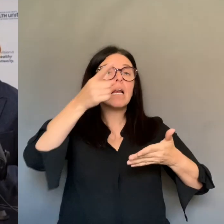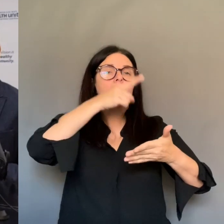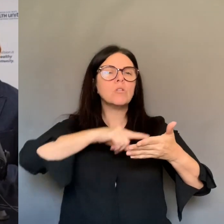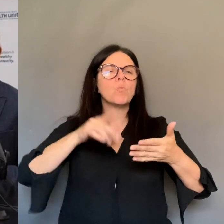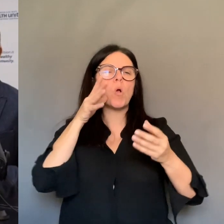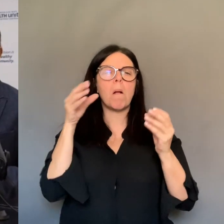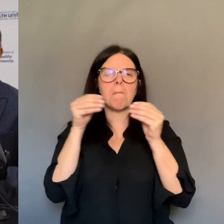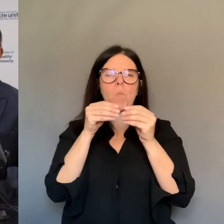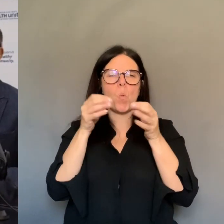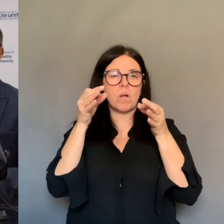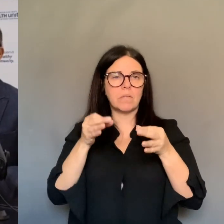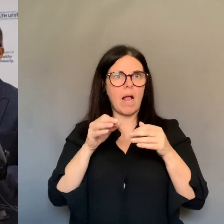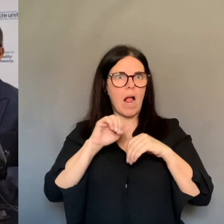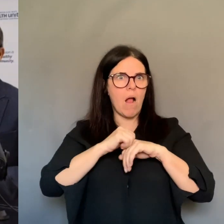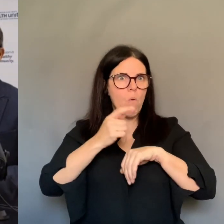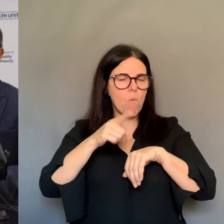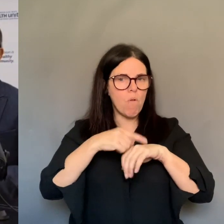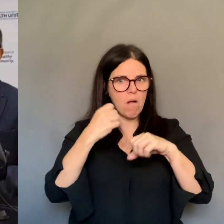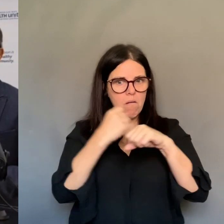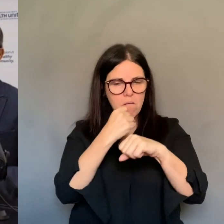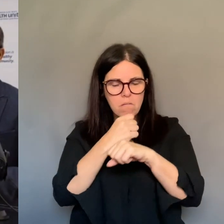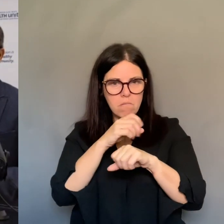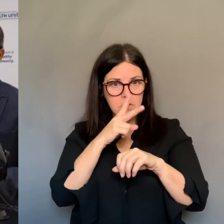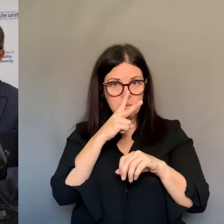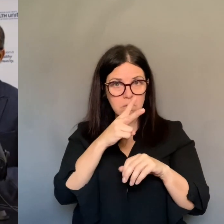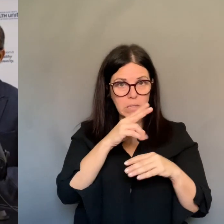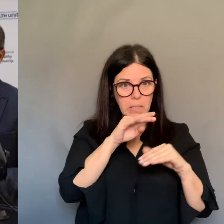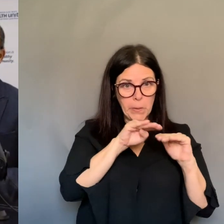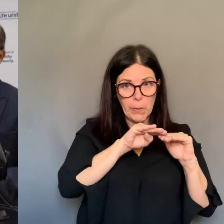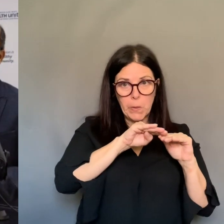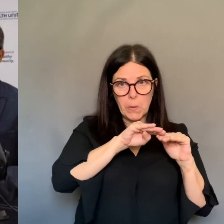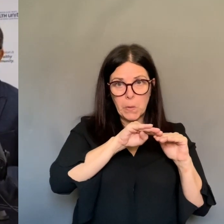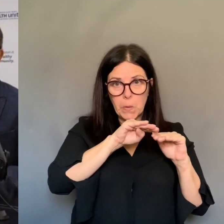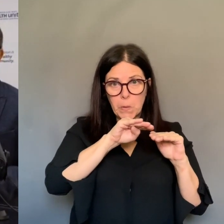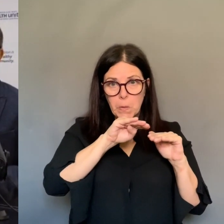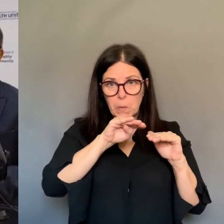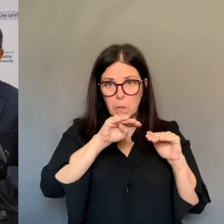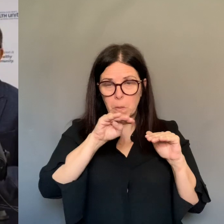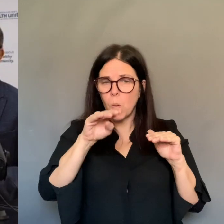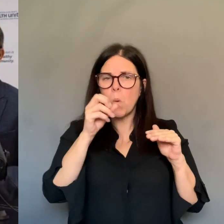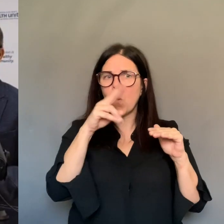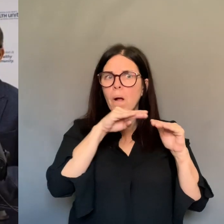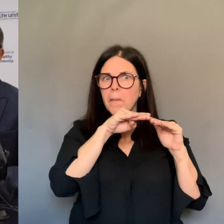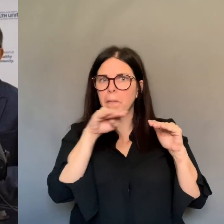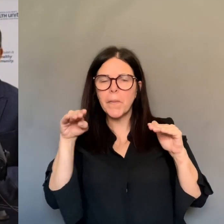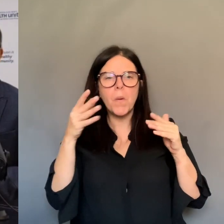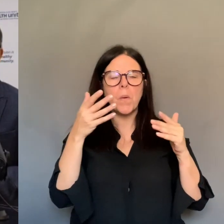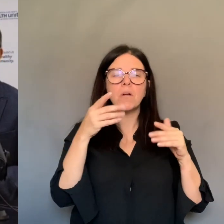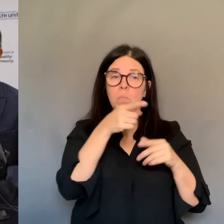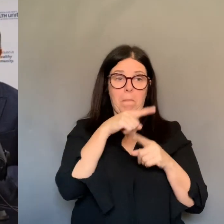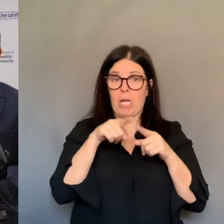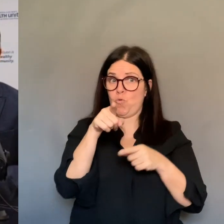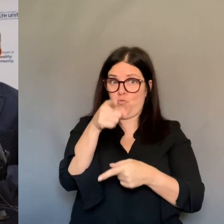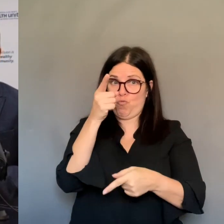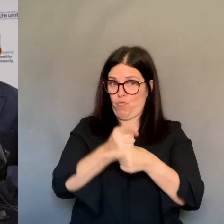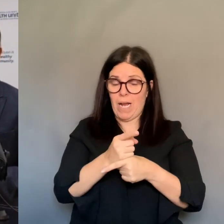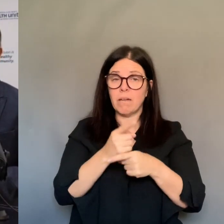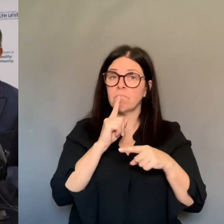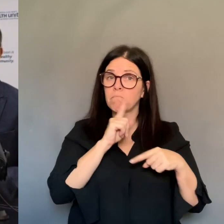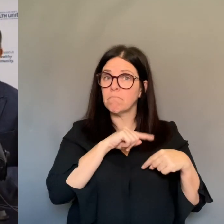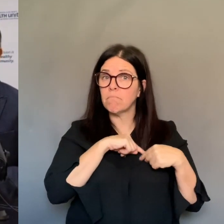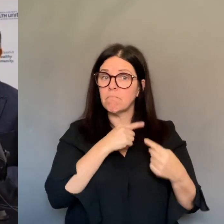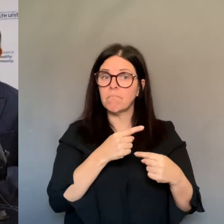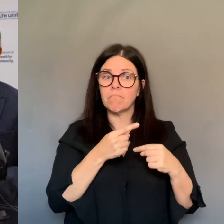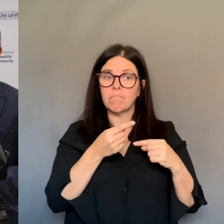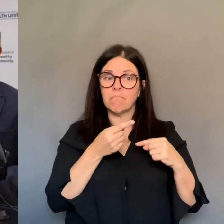But having said that, I think it is... It's cautious optimism. Yeah, but I would still recommend that it's not the time that people will start